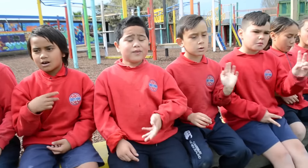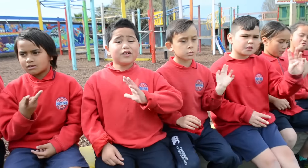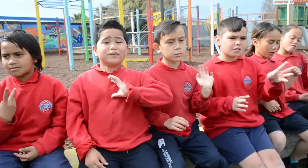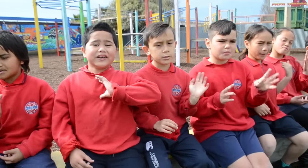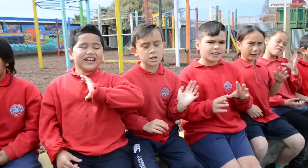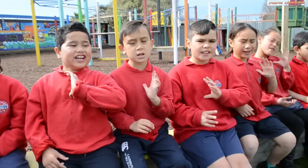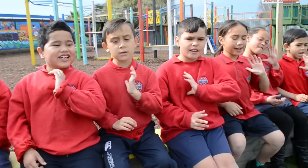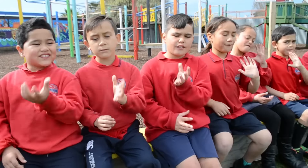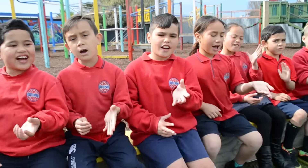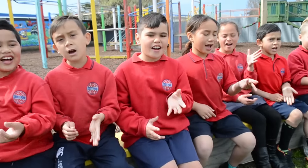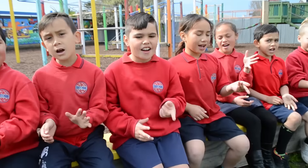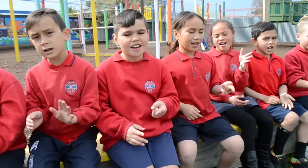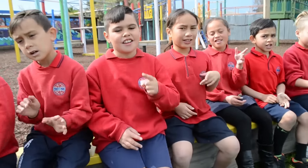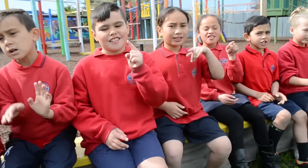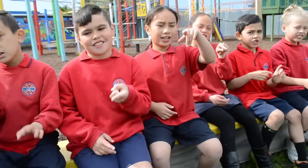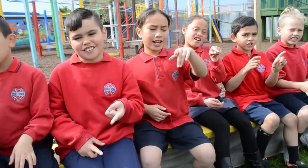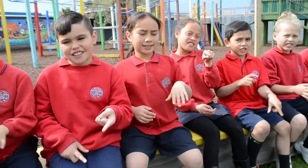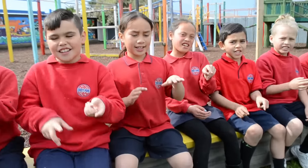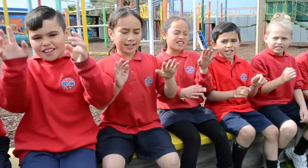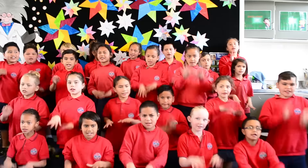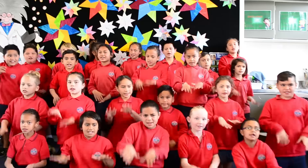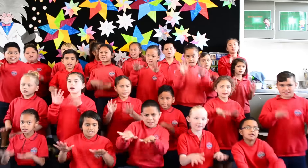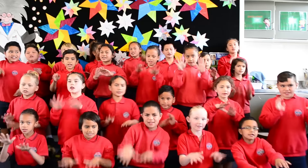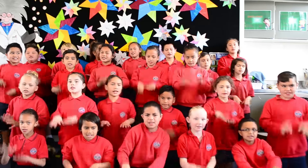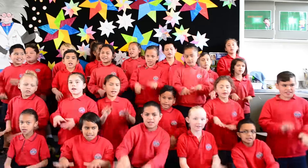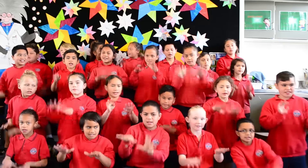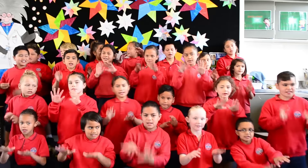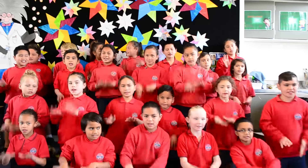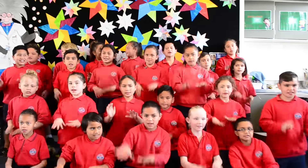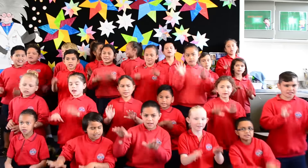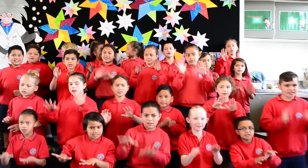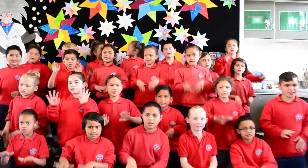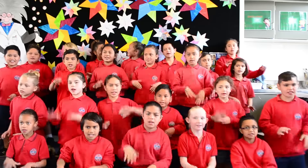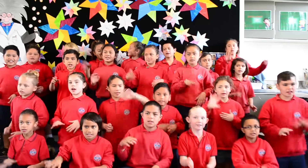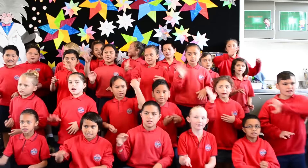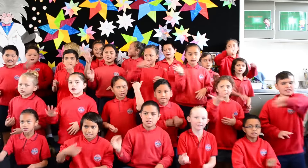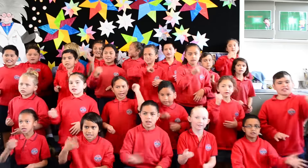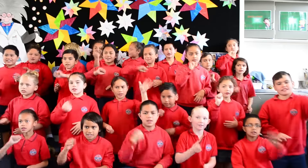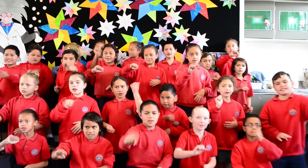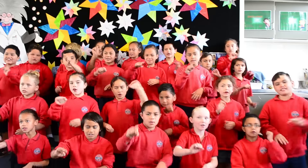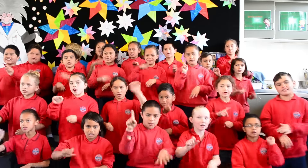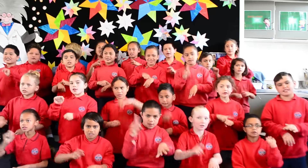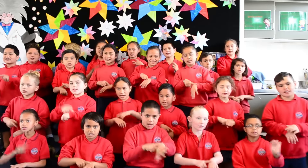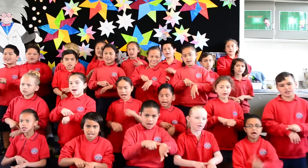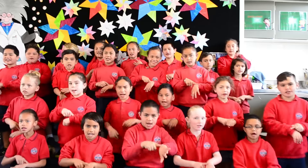we'll be fine You gotta make it easy, easy Take your time